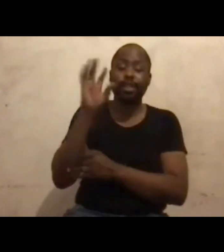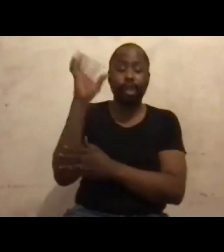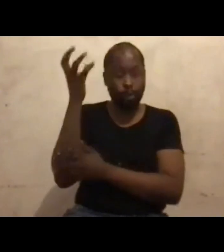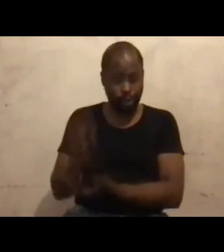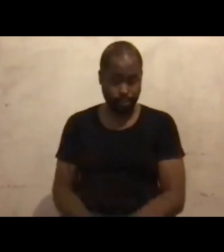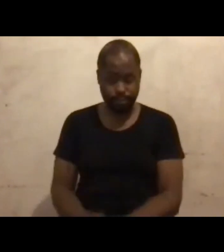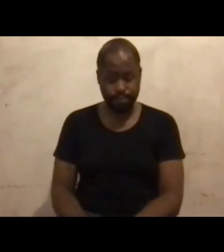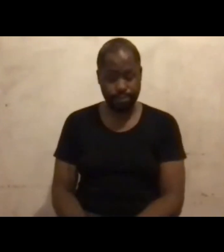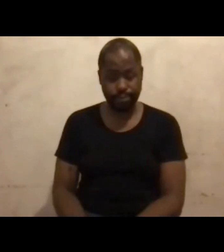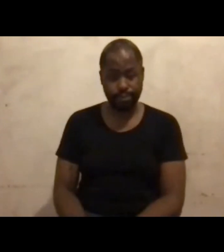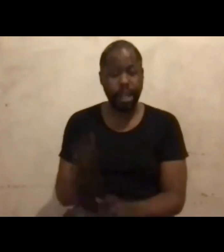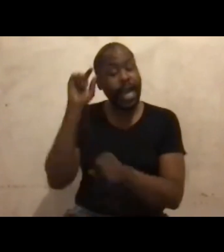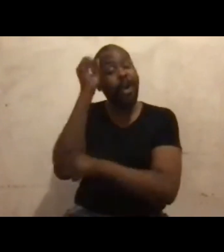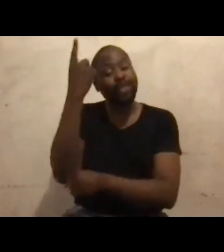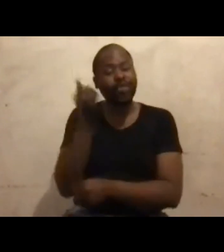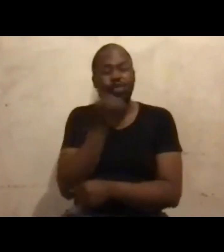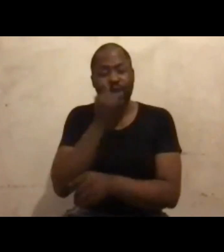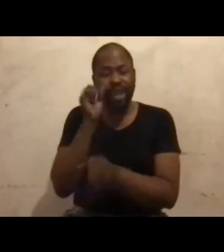It's not such a bad place.